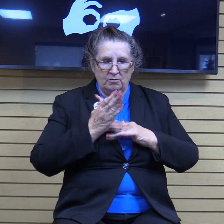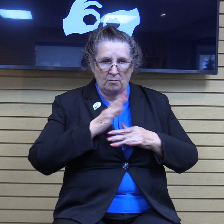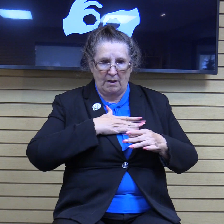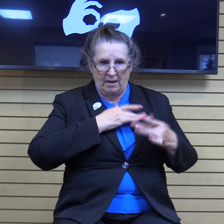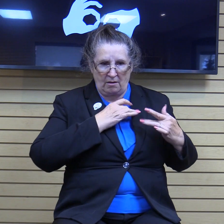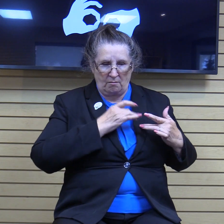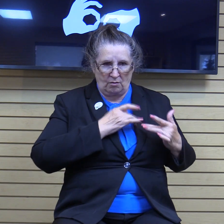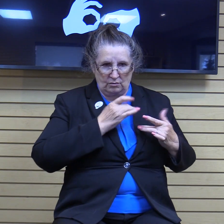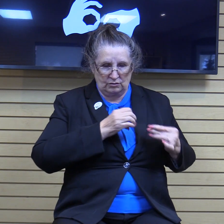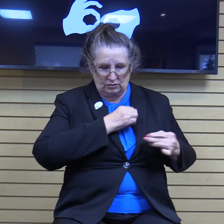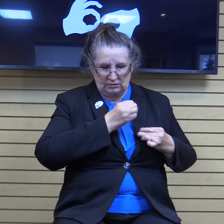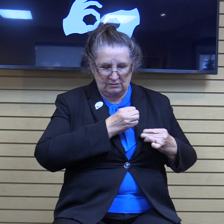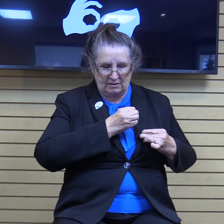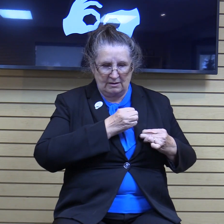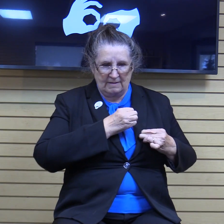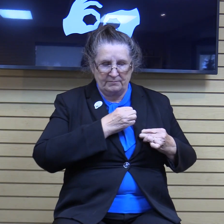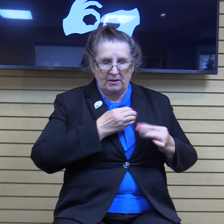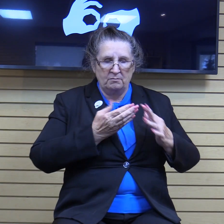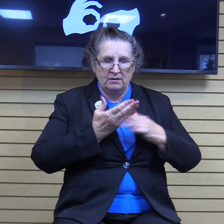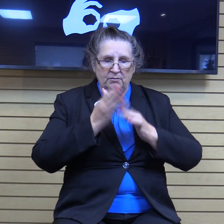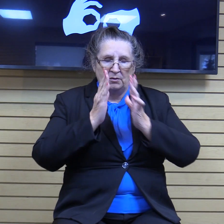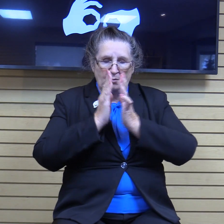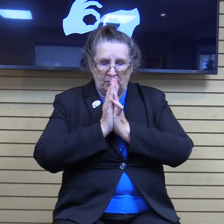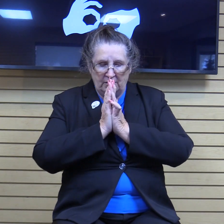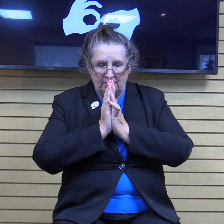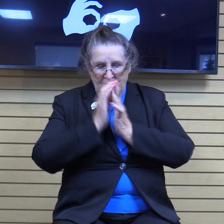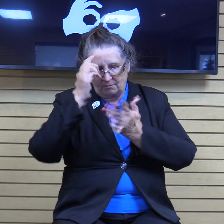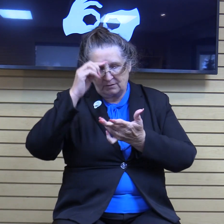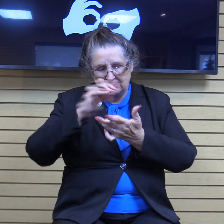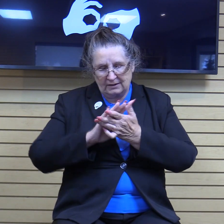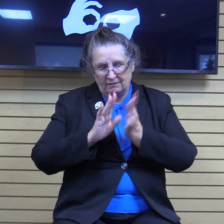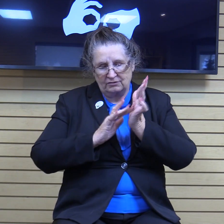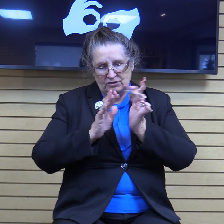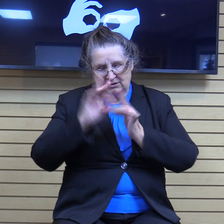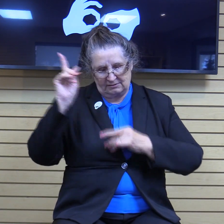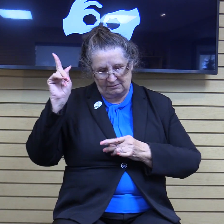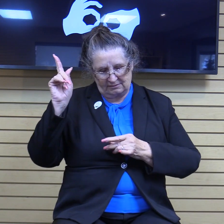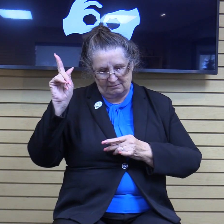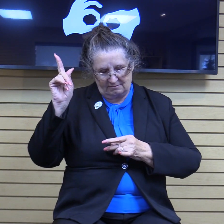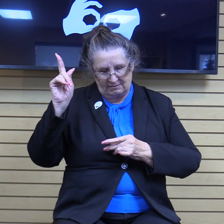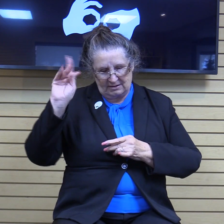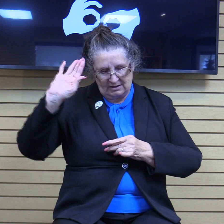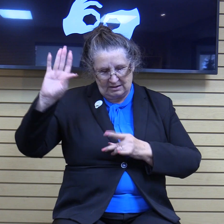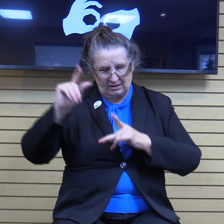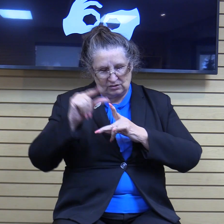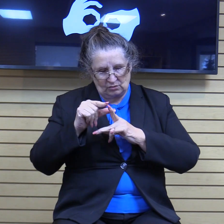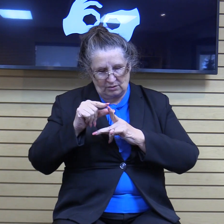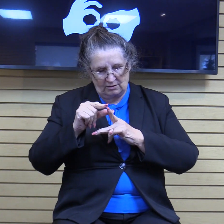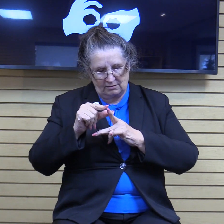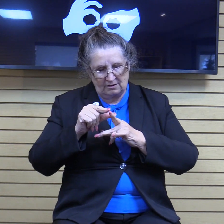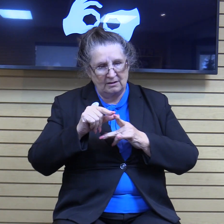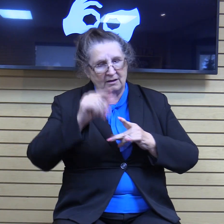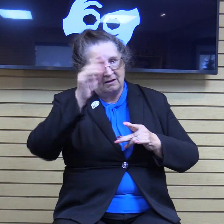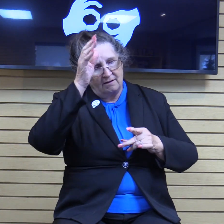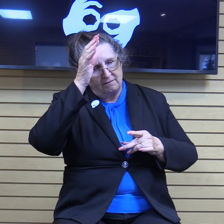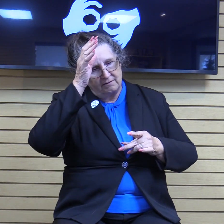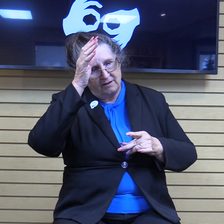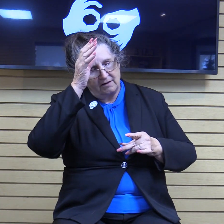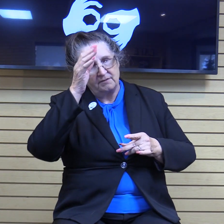prayer because I believe in the word of that man. Then, the father discovers from the servants that it was at the